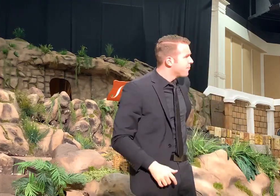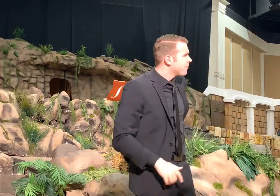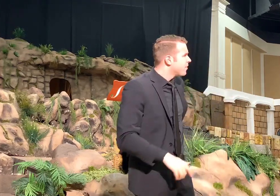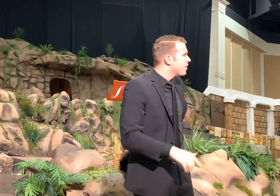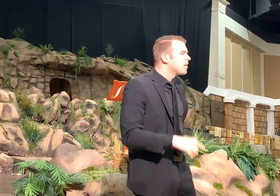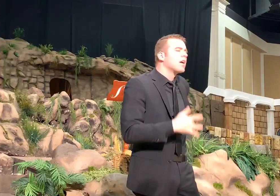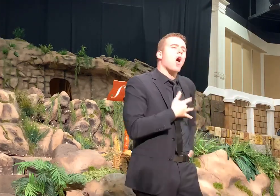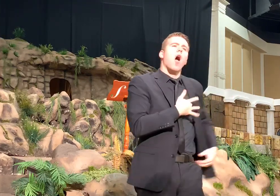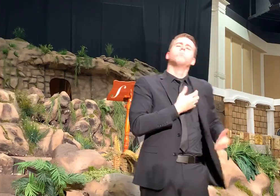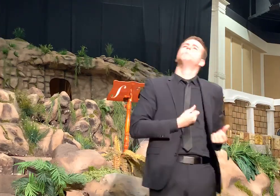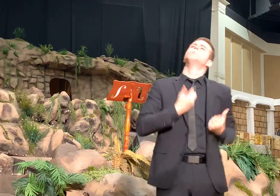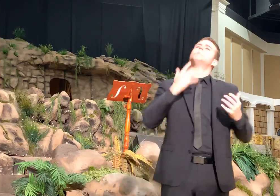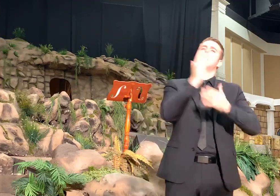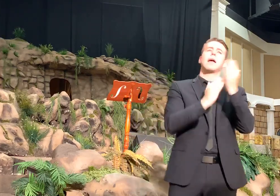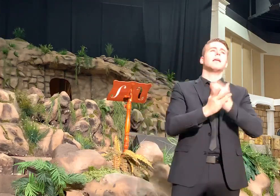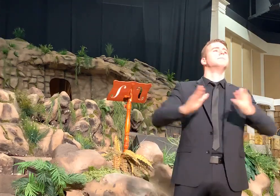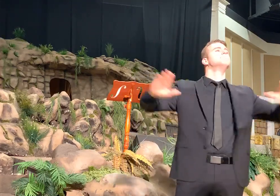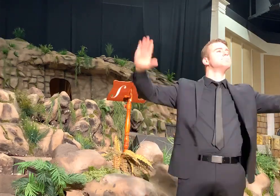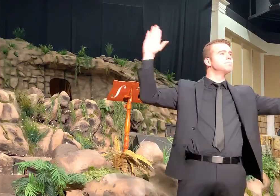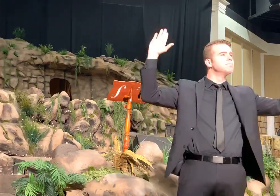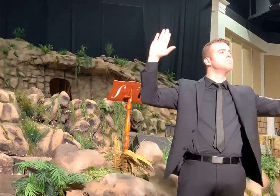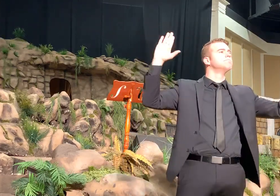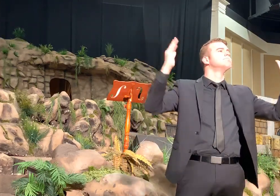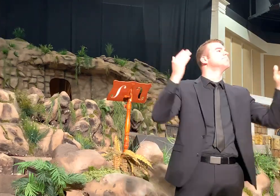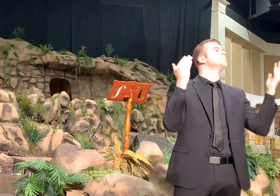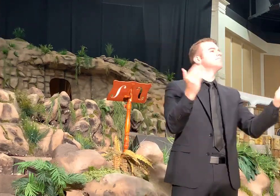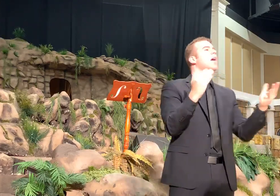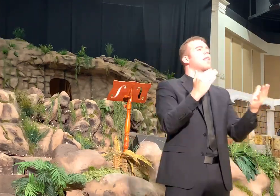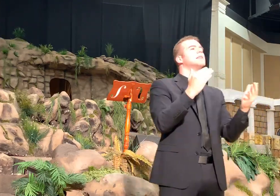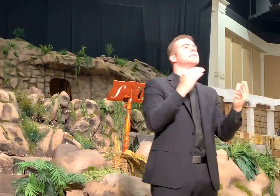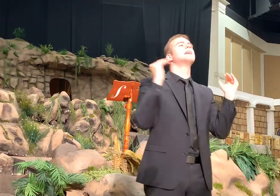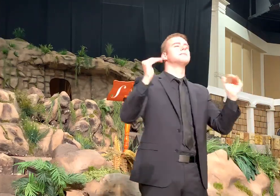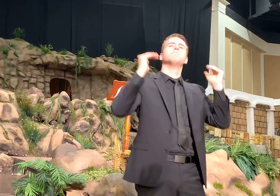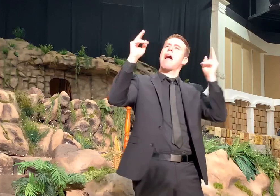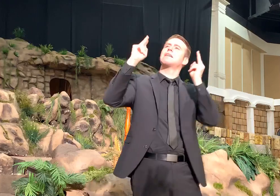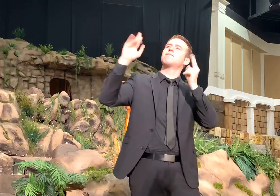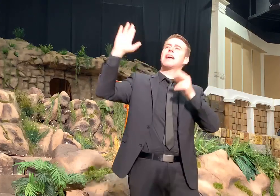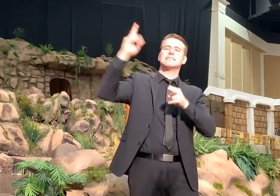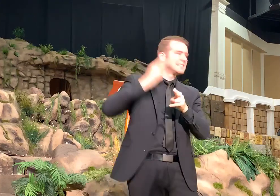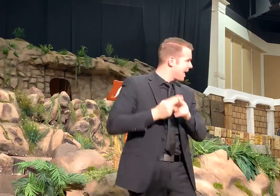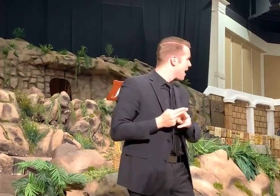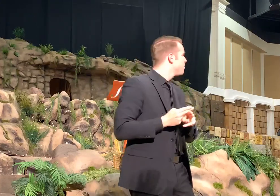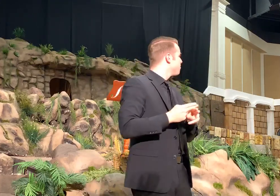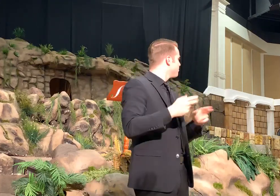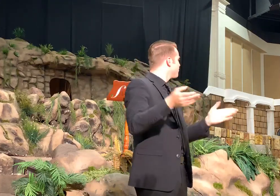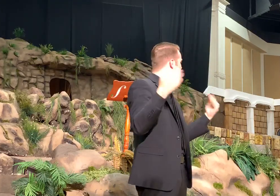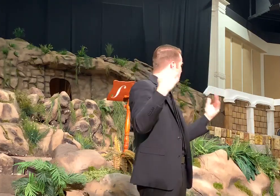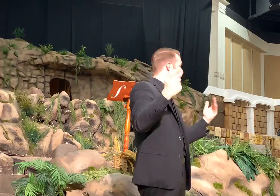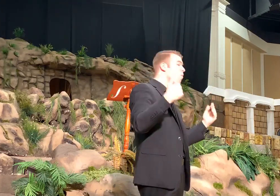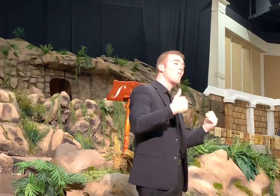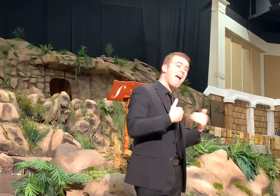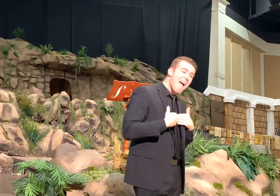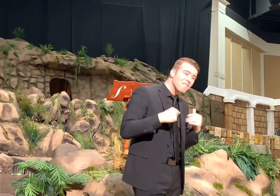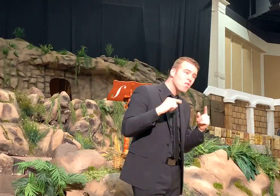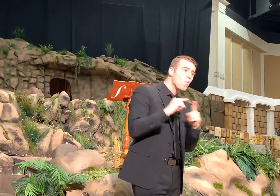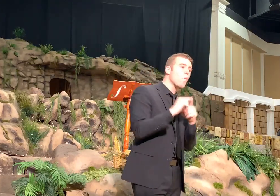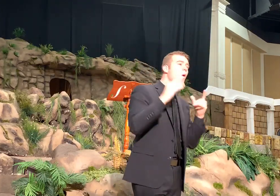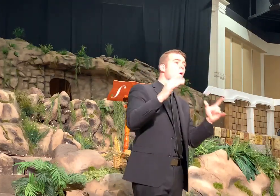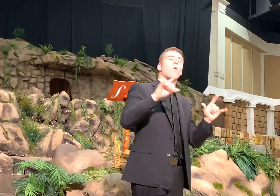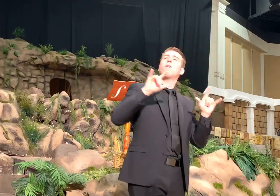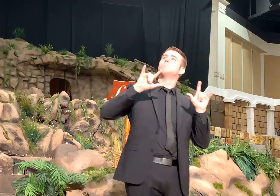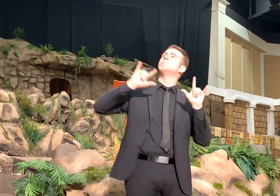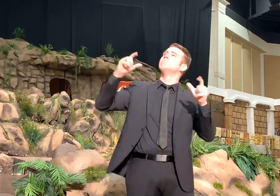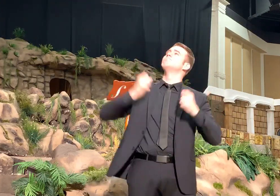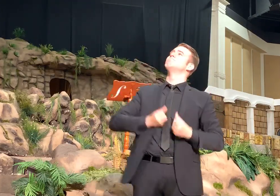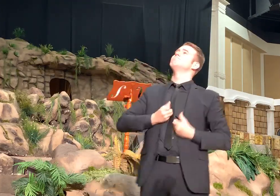Lift your heart. Lift your hands. Come on. Let's magnify his name. Come on. We've got the word. Let's water it